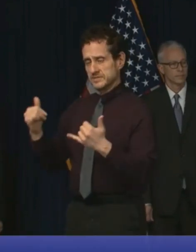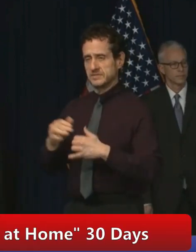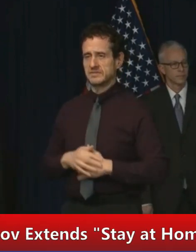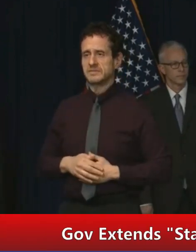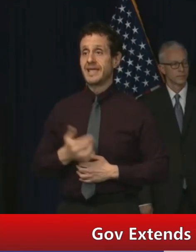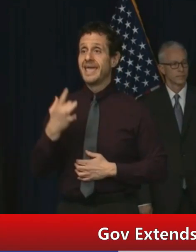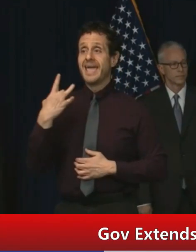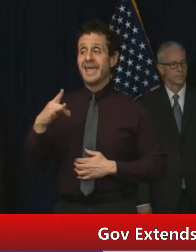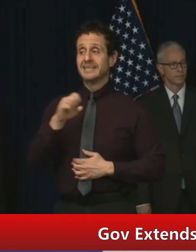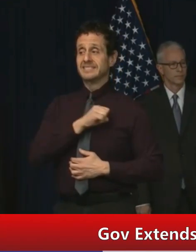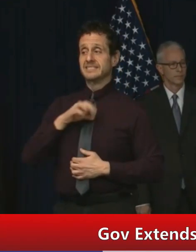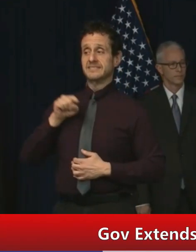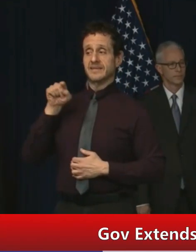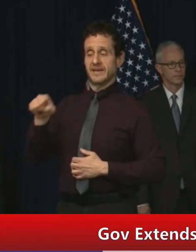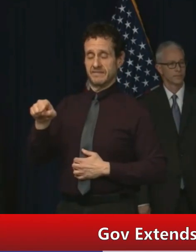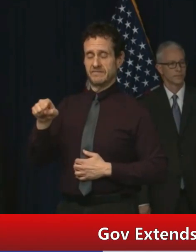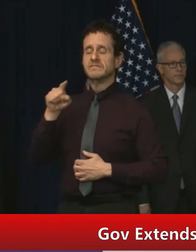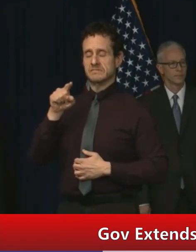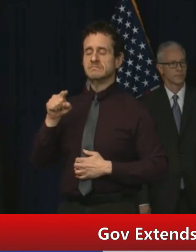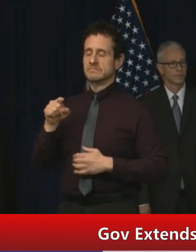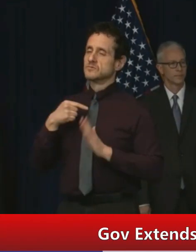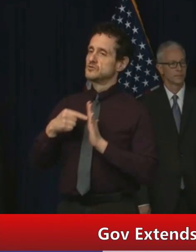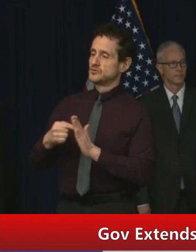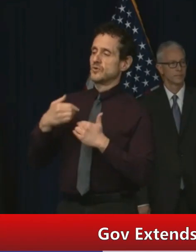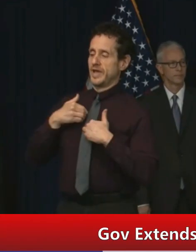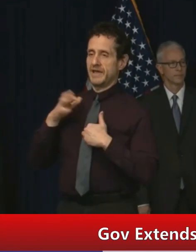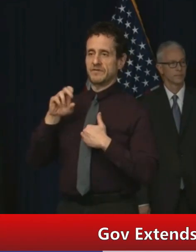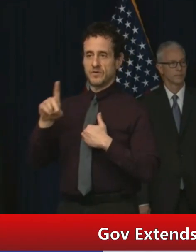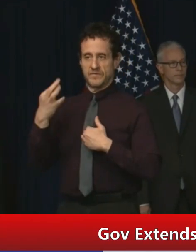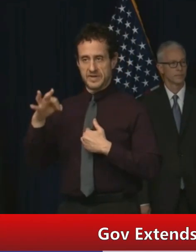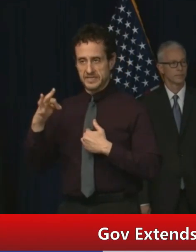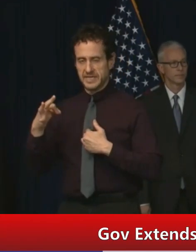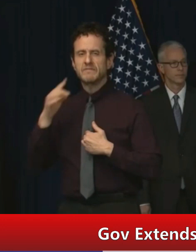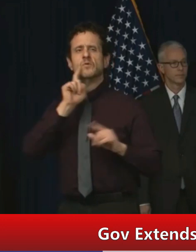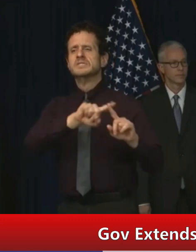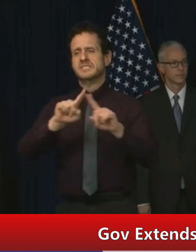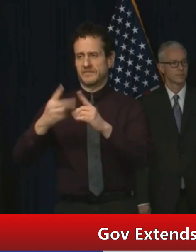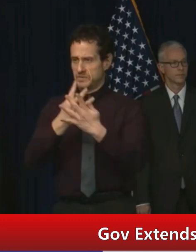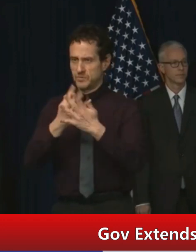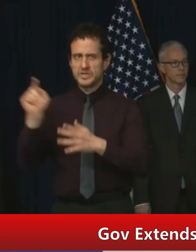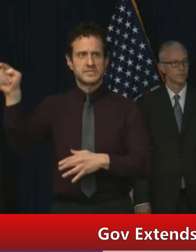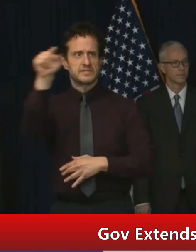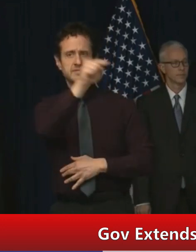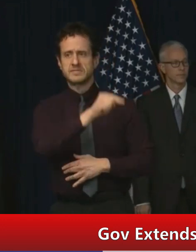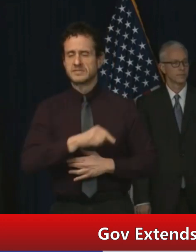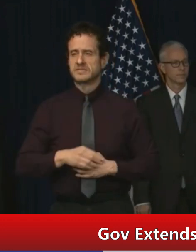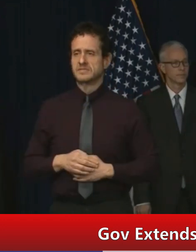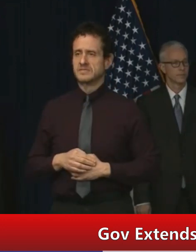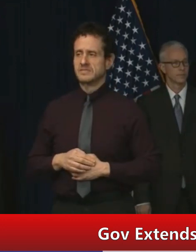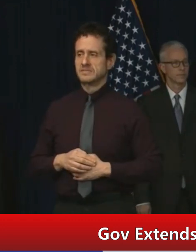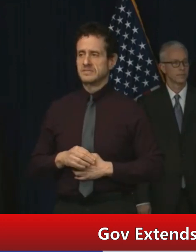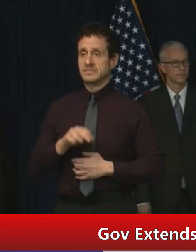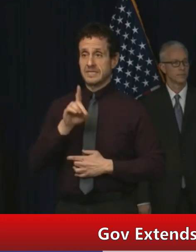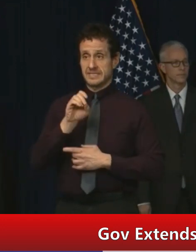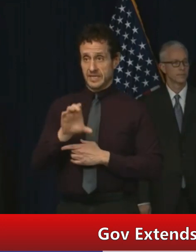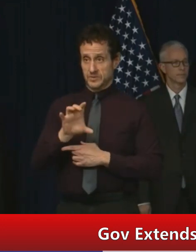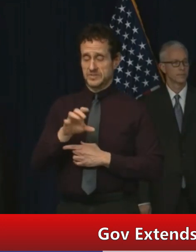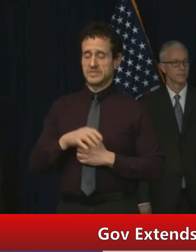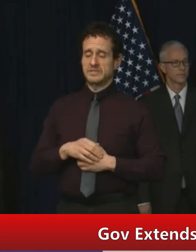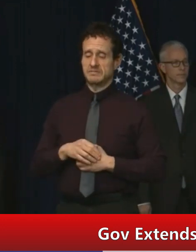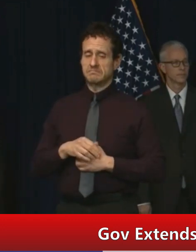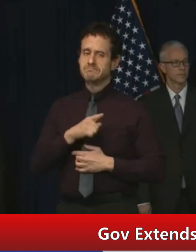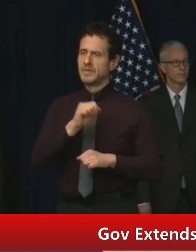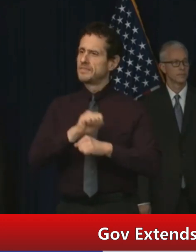who have tested positive who are employed at various Department of Corrections facilities. The DOC is working diligently